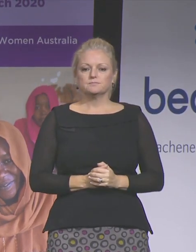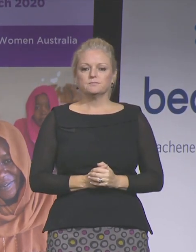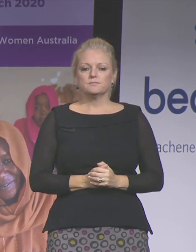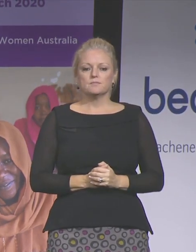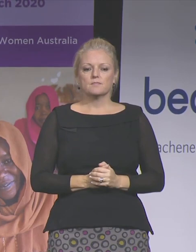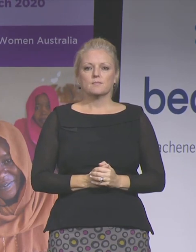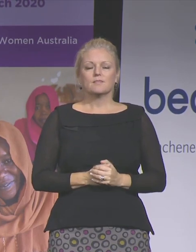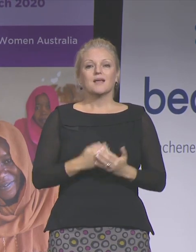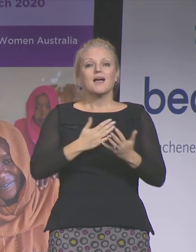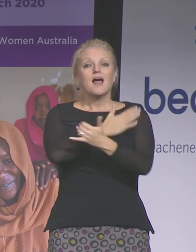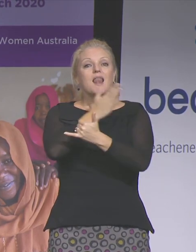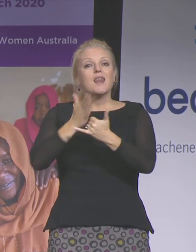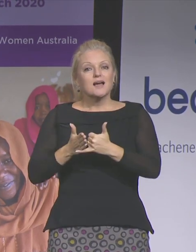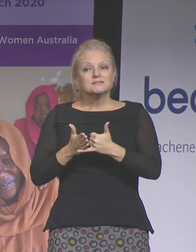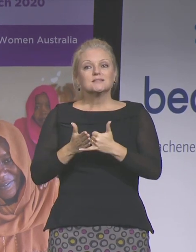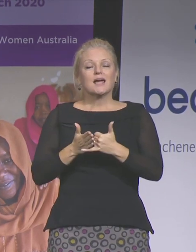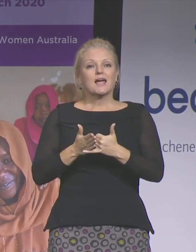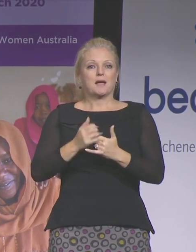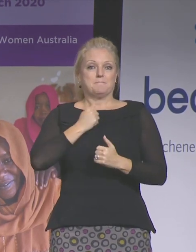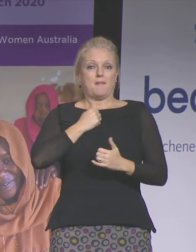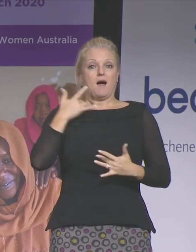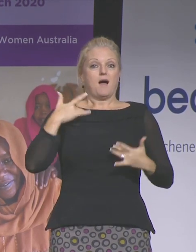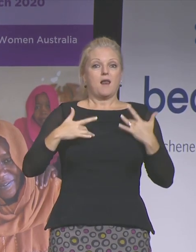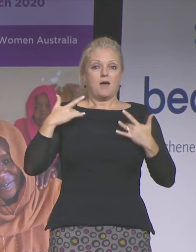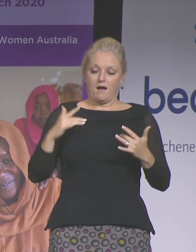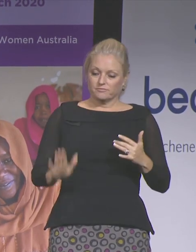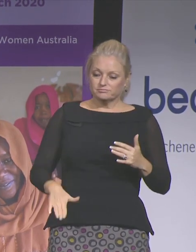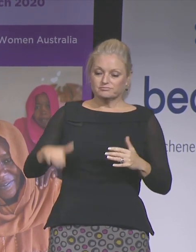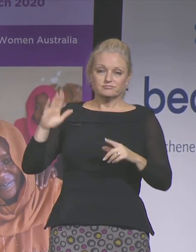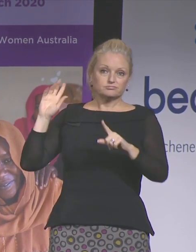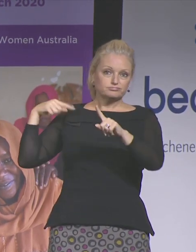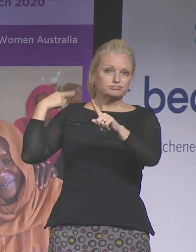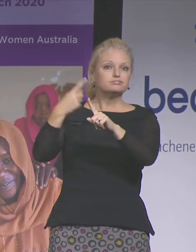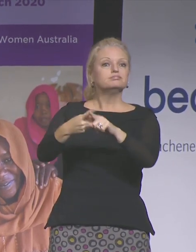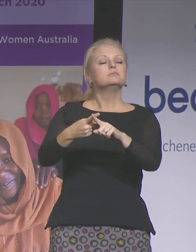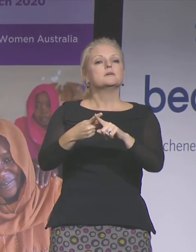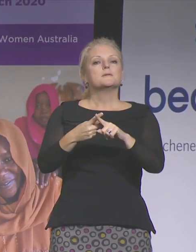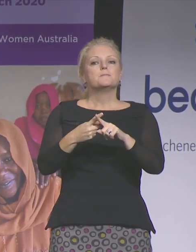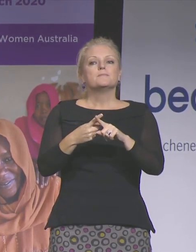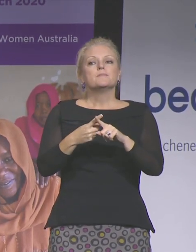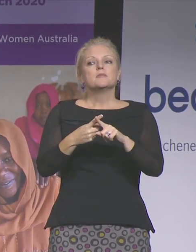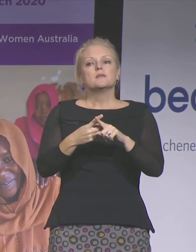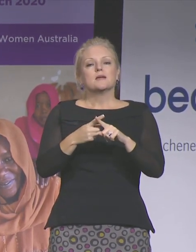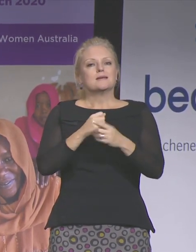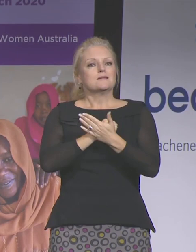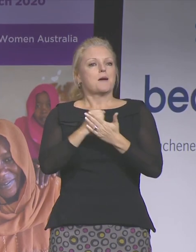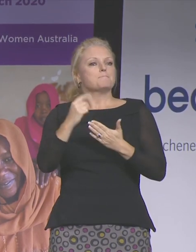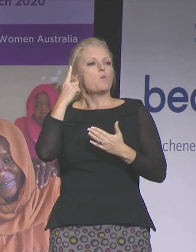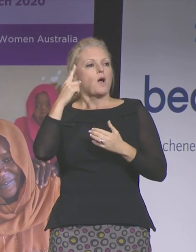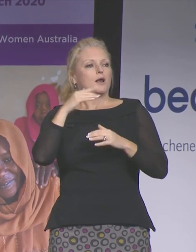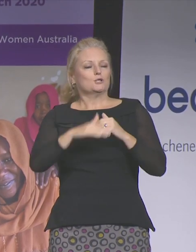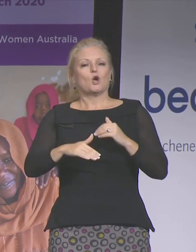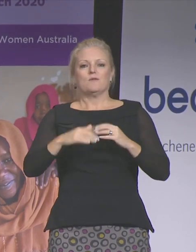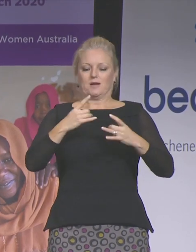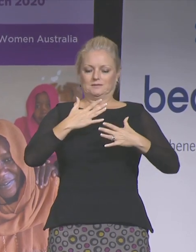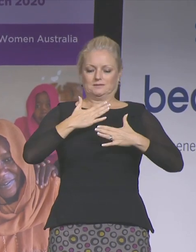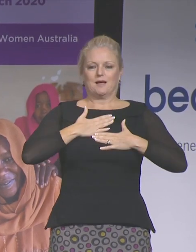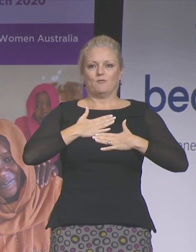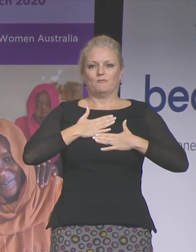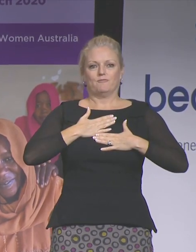across my life, one of the most important lessons I've learnt is about the importance of self-care.